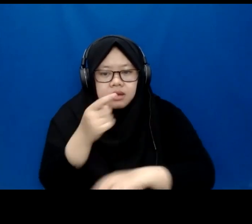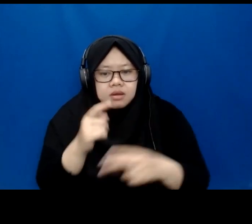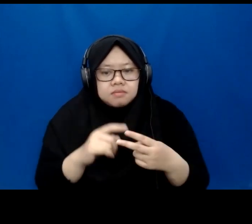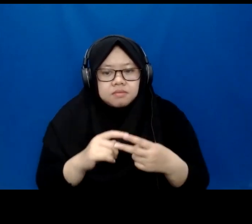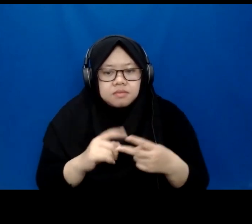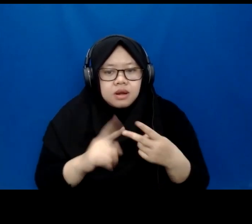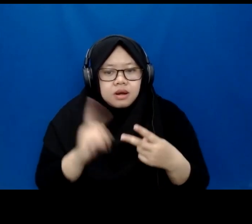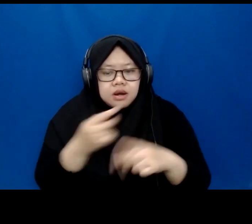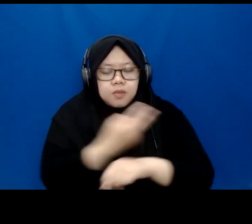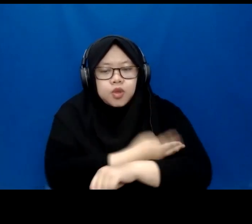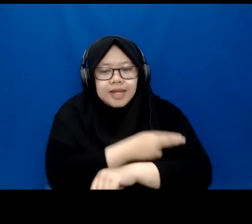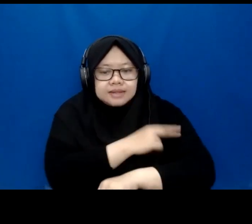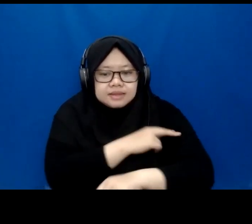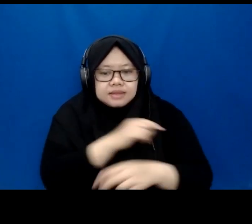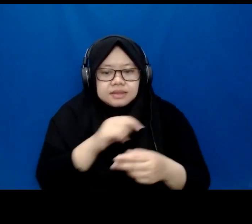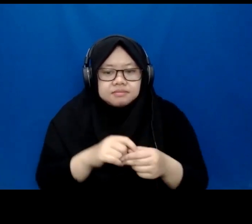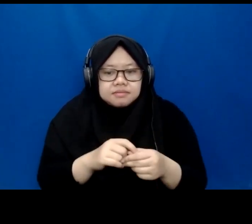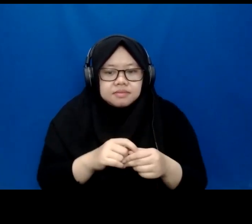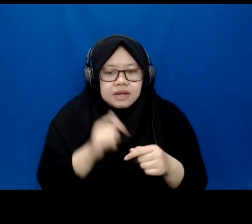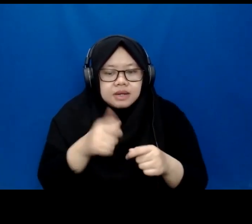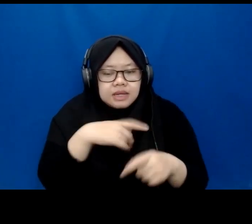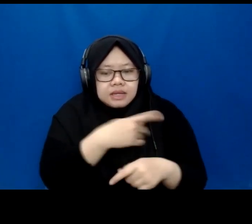and we can create a doc for them.